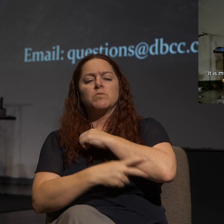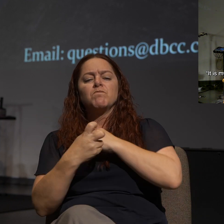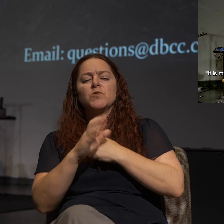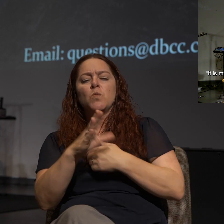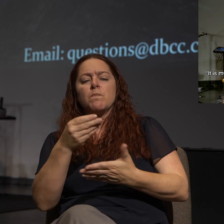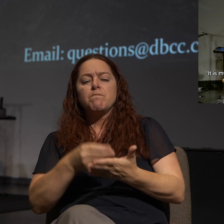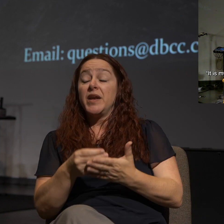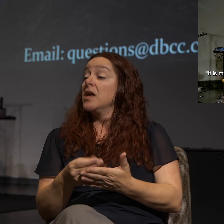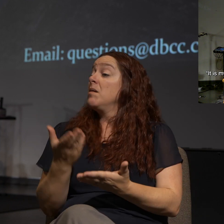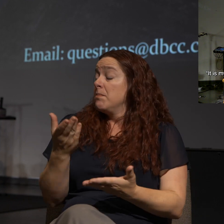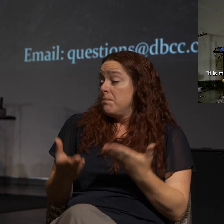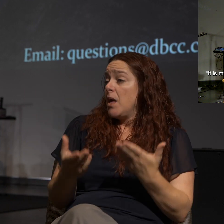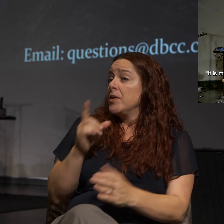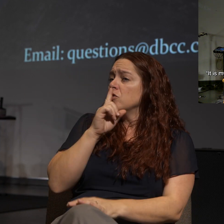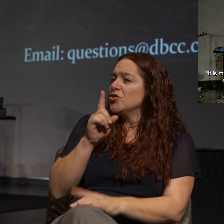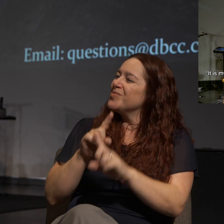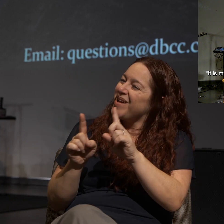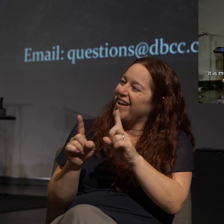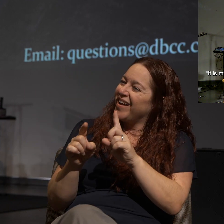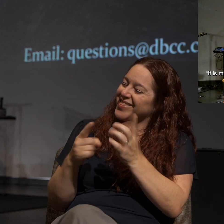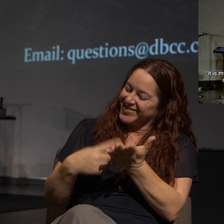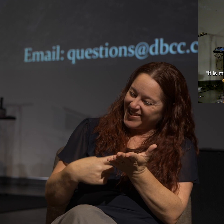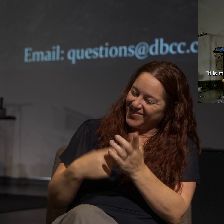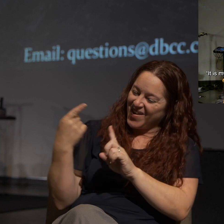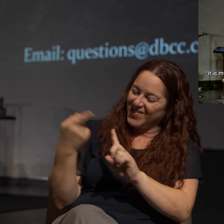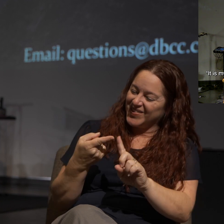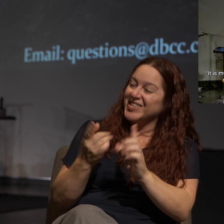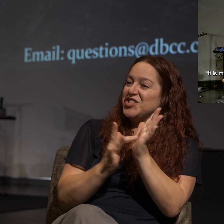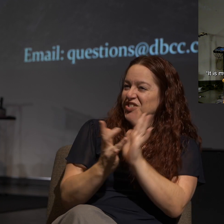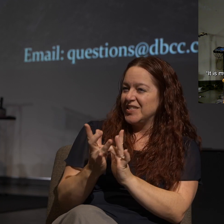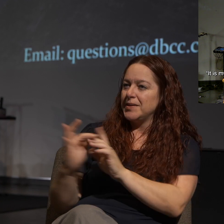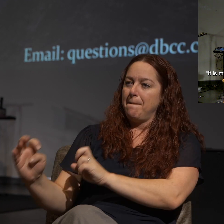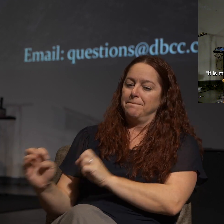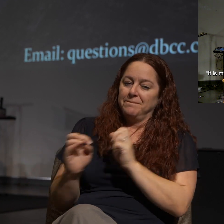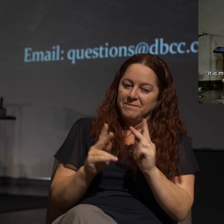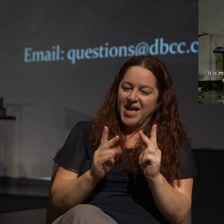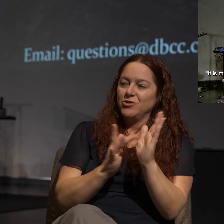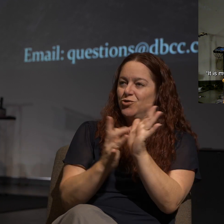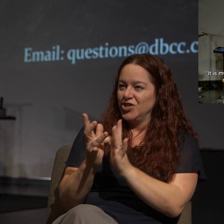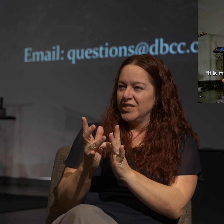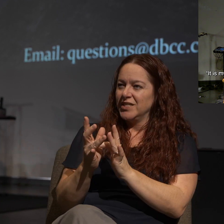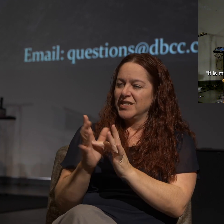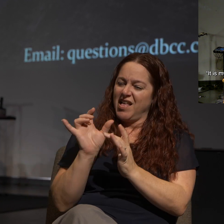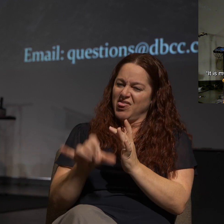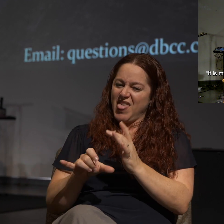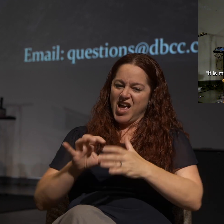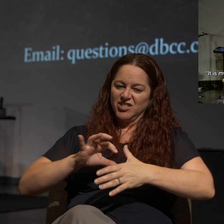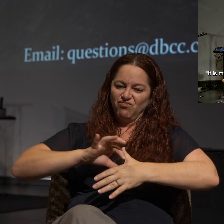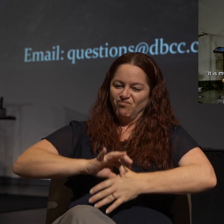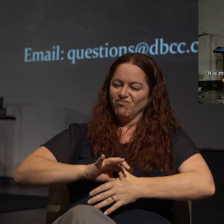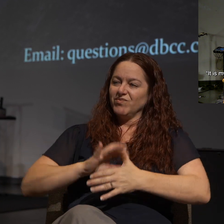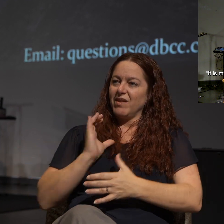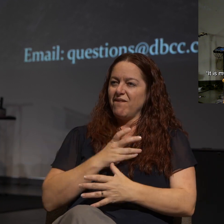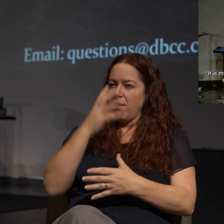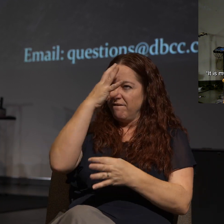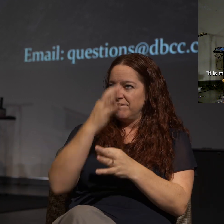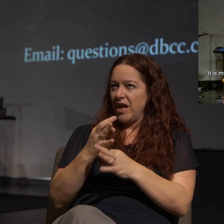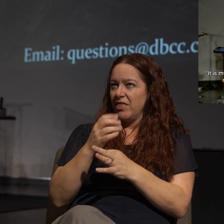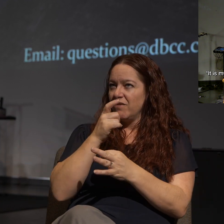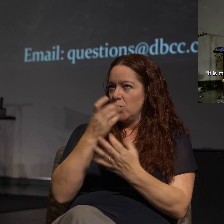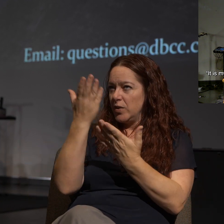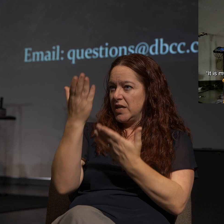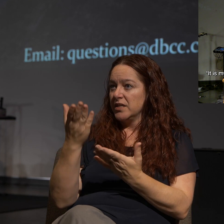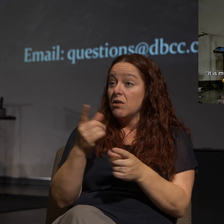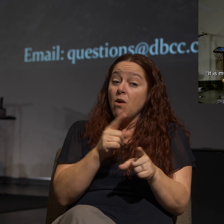be true, but let's talk about Jesus. Bring it back to Jesus, the core of our faith and who He is. And also